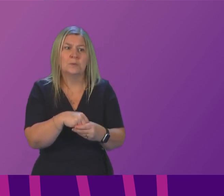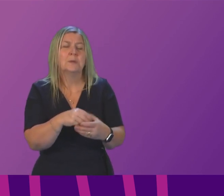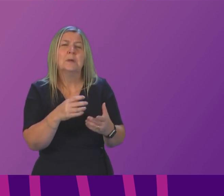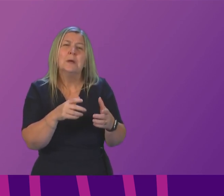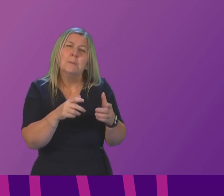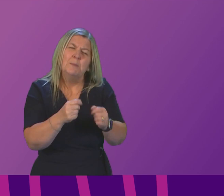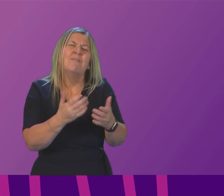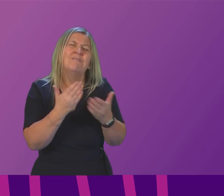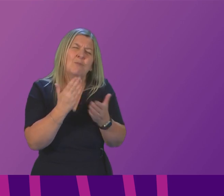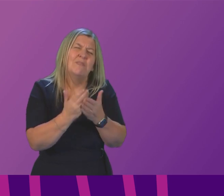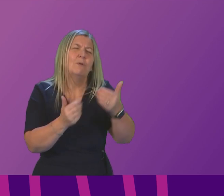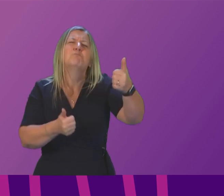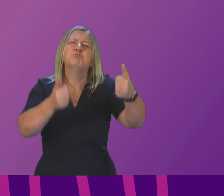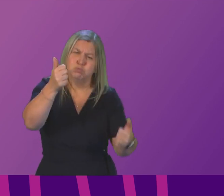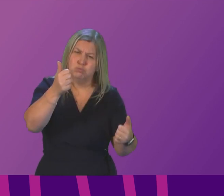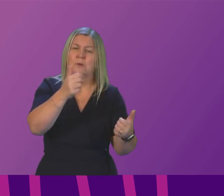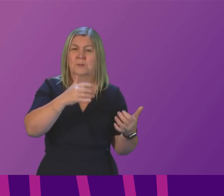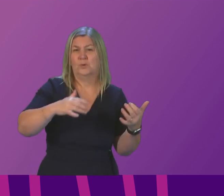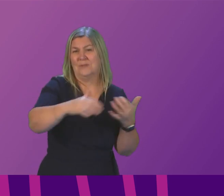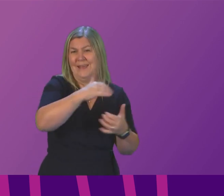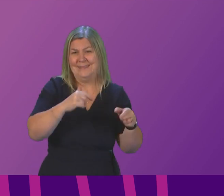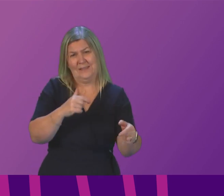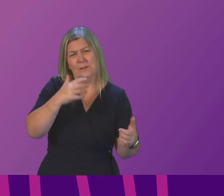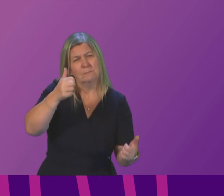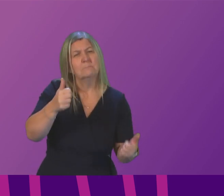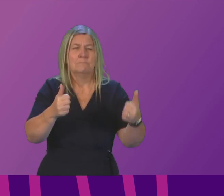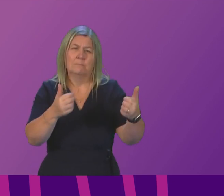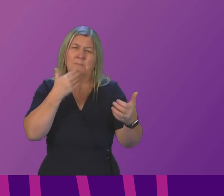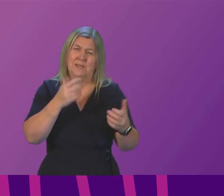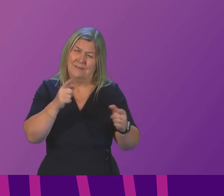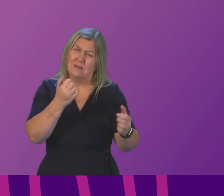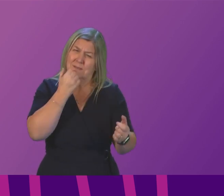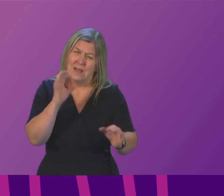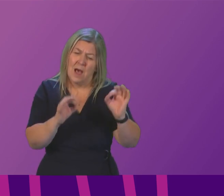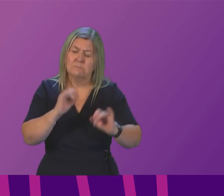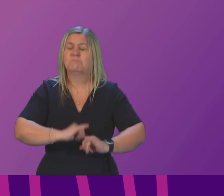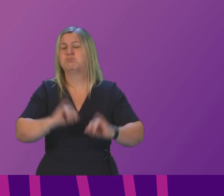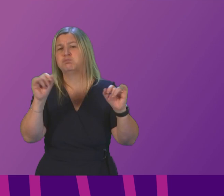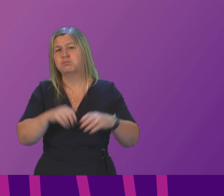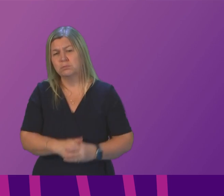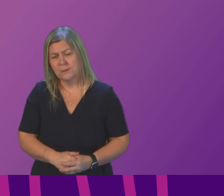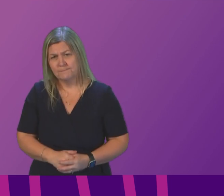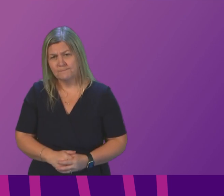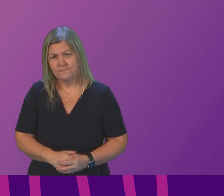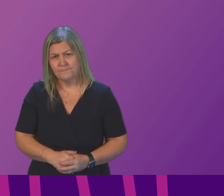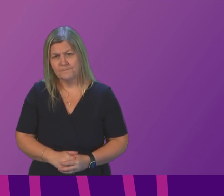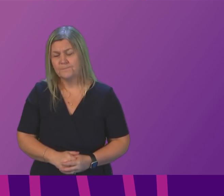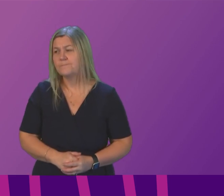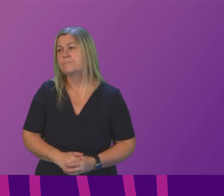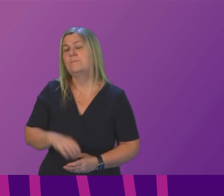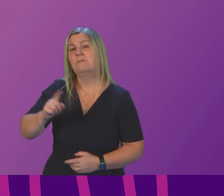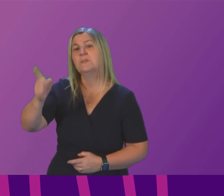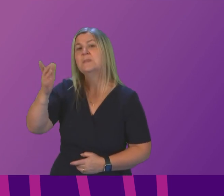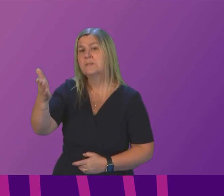in our society because these figures frankly are a national scandal First Minister Well firstly to be very